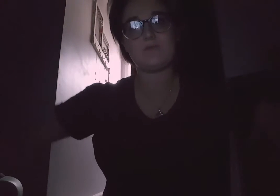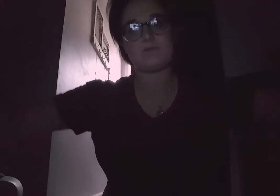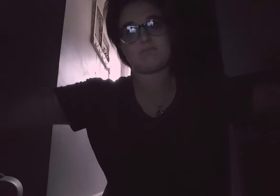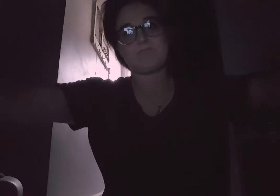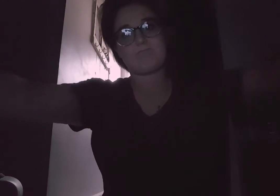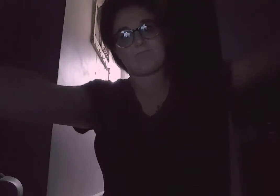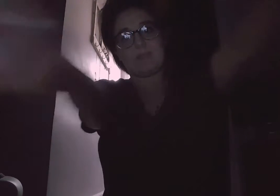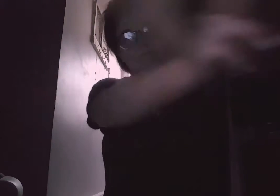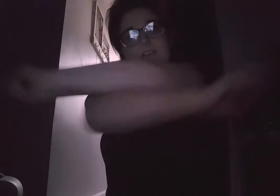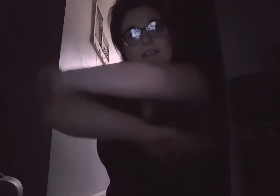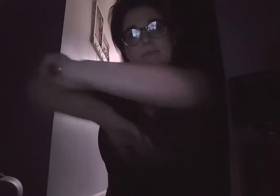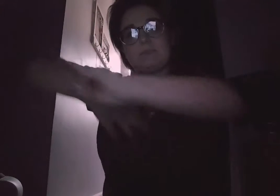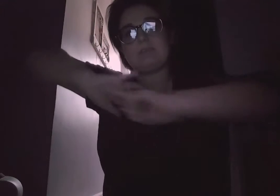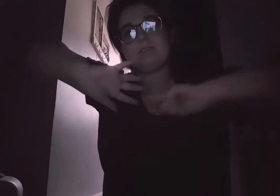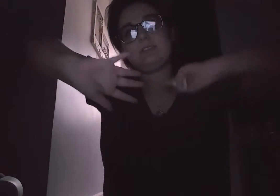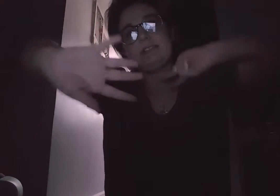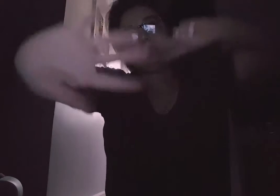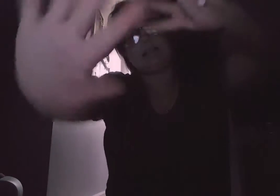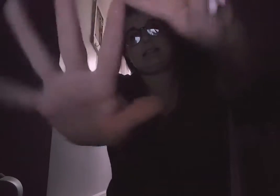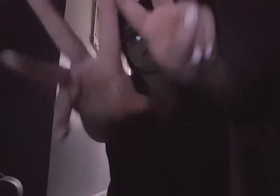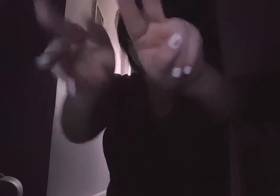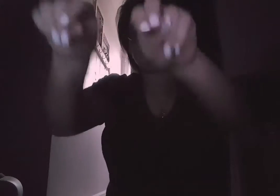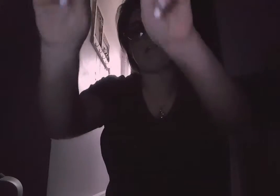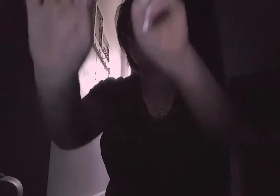So, fact number seven.